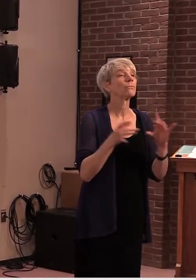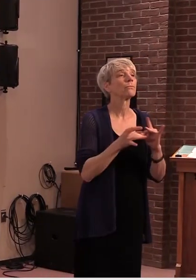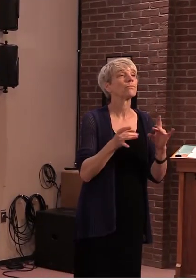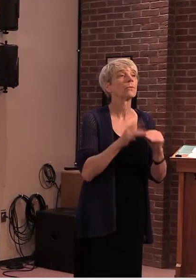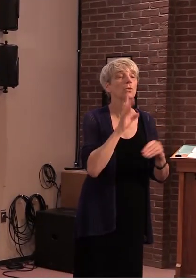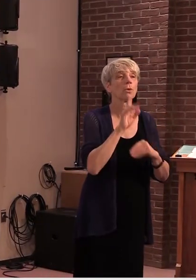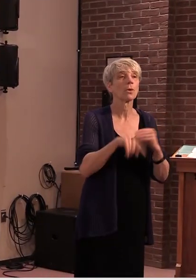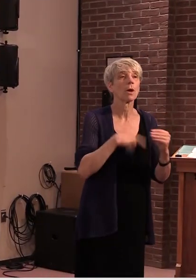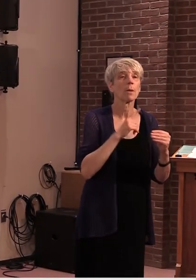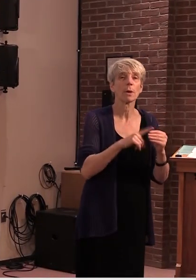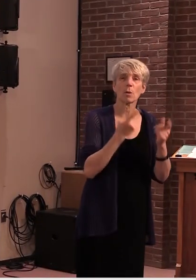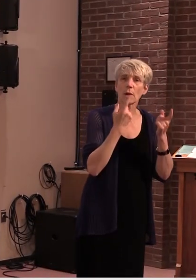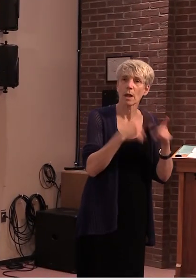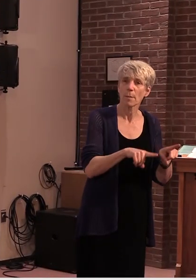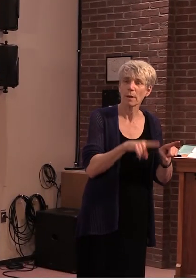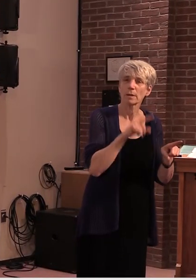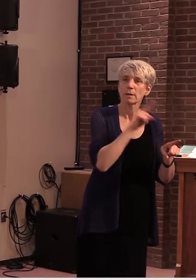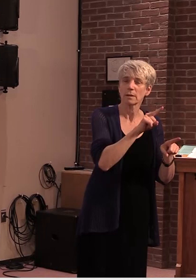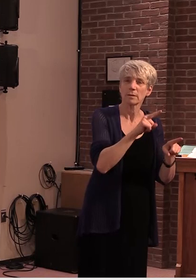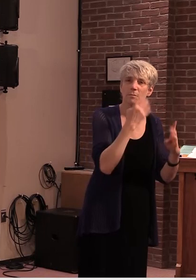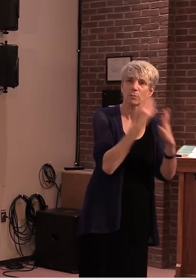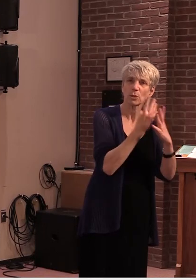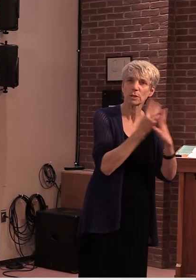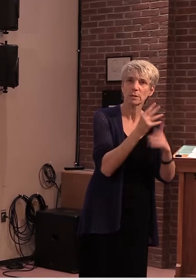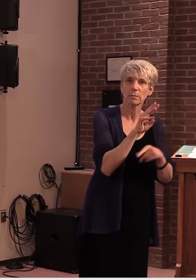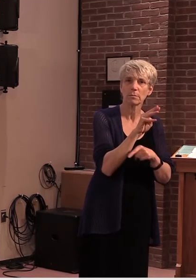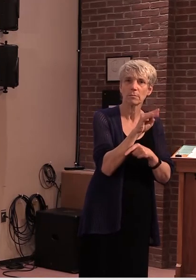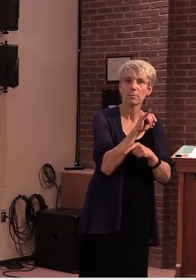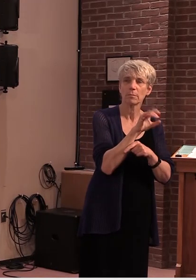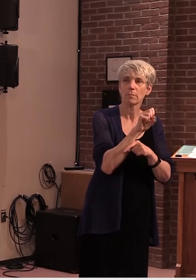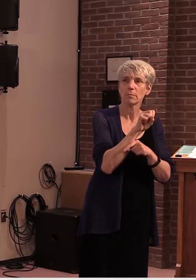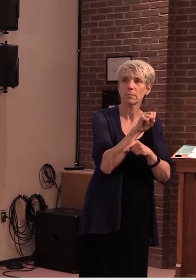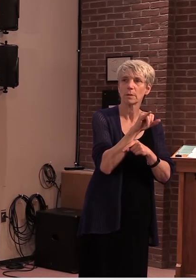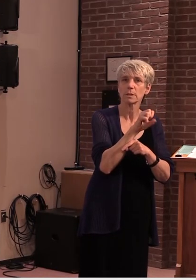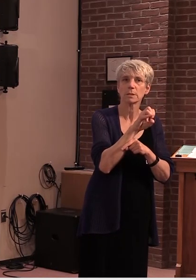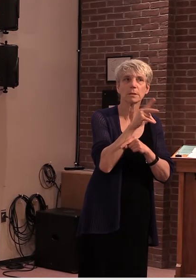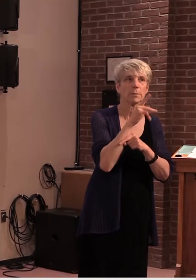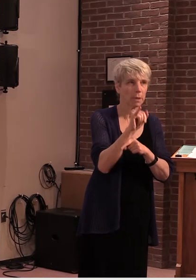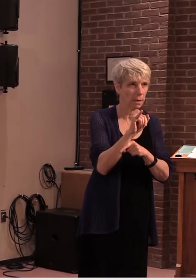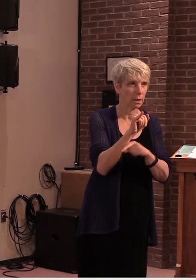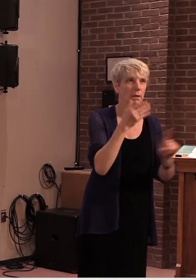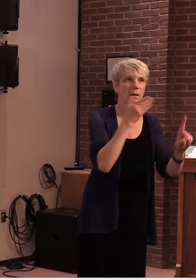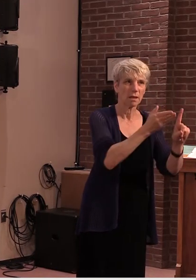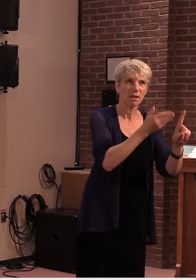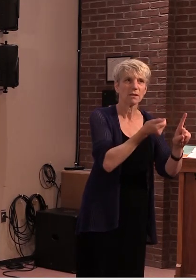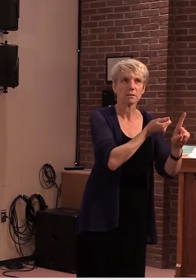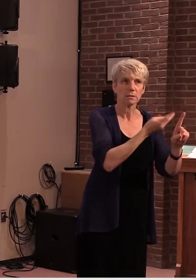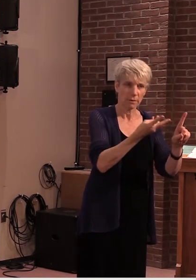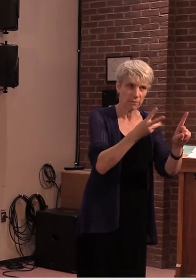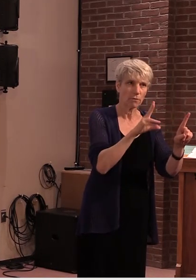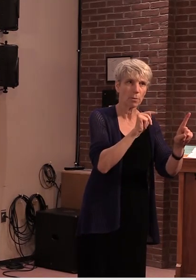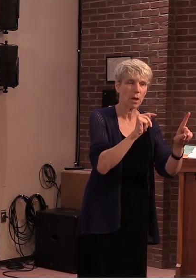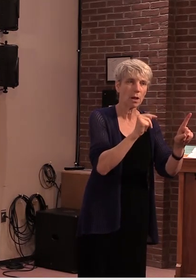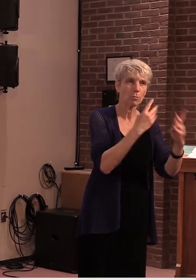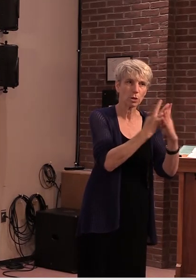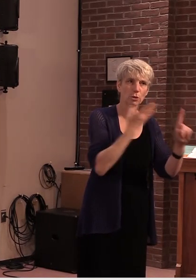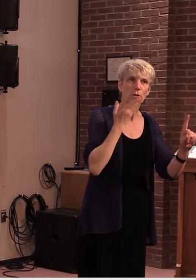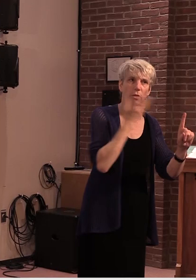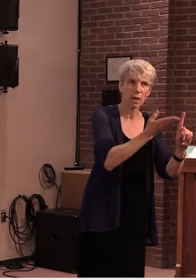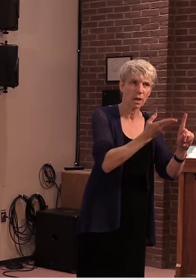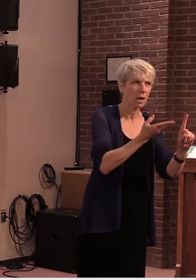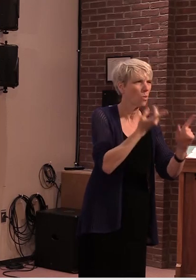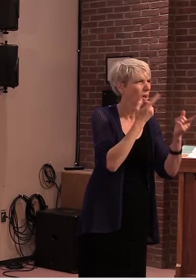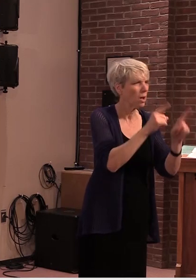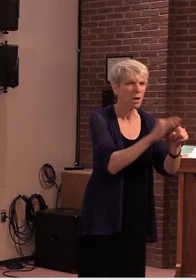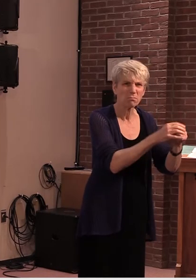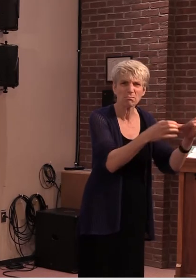outbreak of the coronavirus at tallahatchee town correctional facility in mississippi the general facility